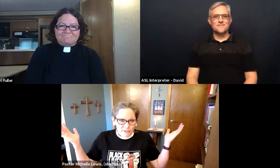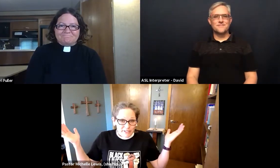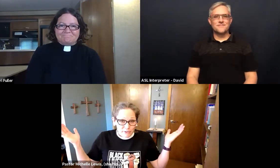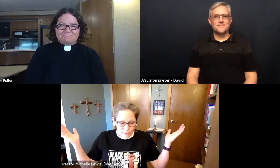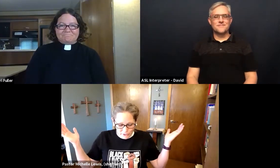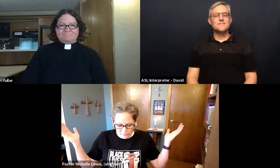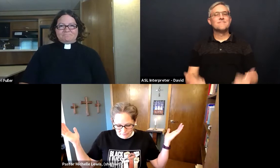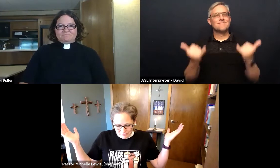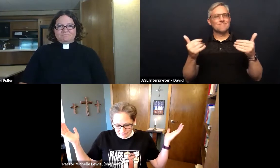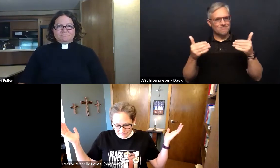into worship.